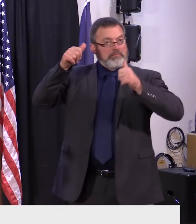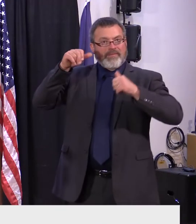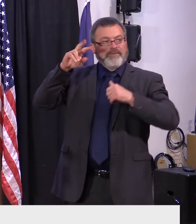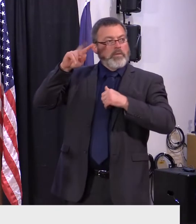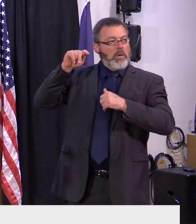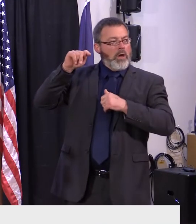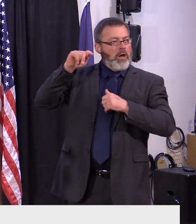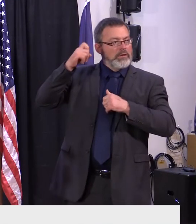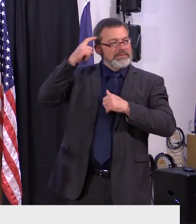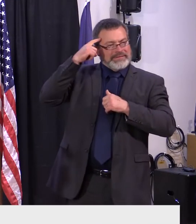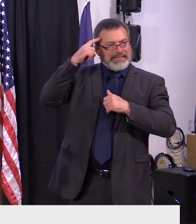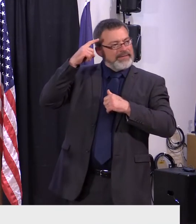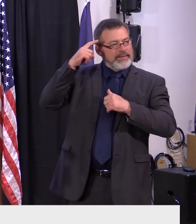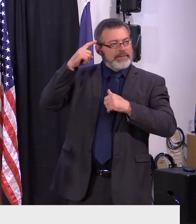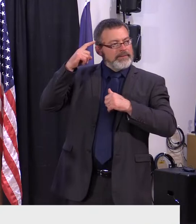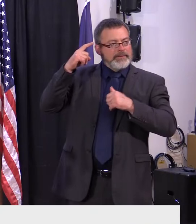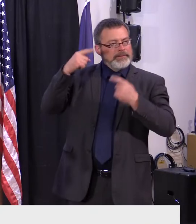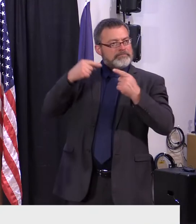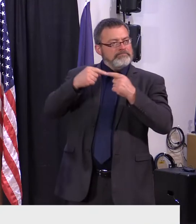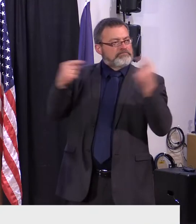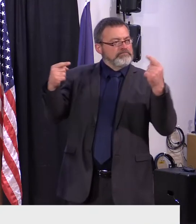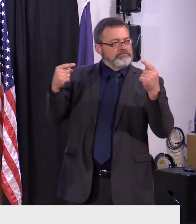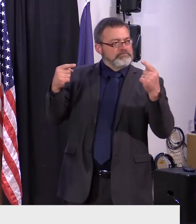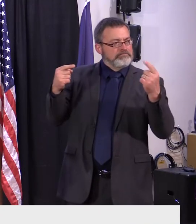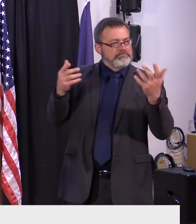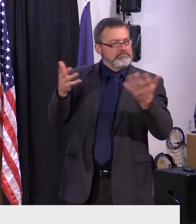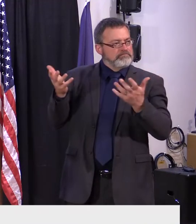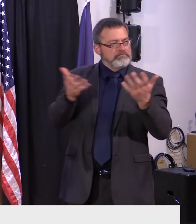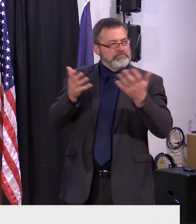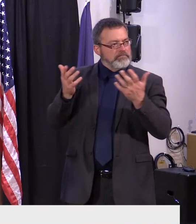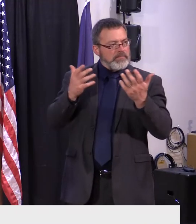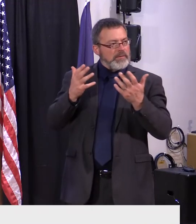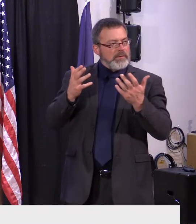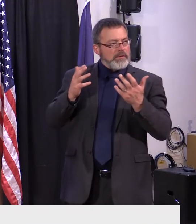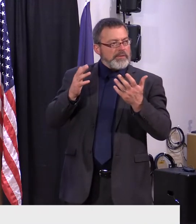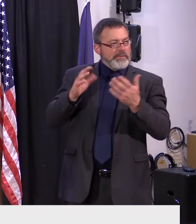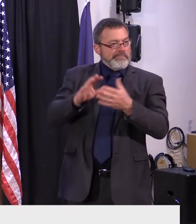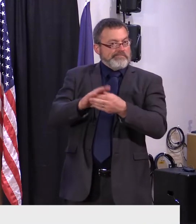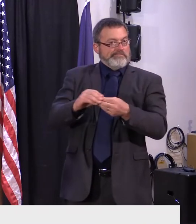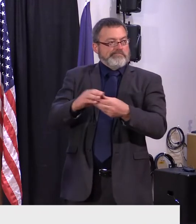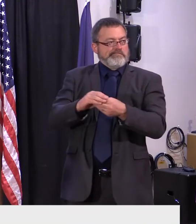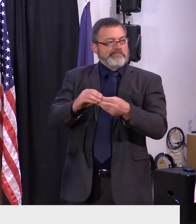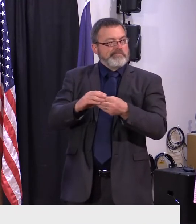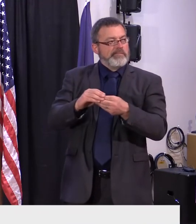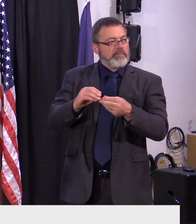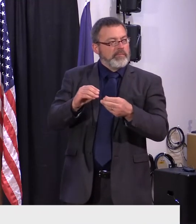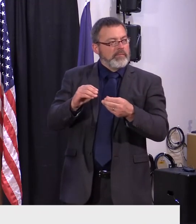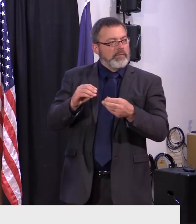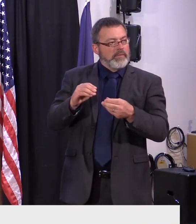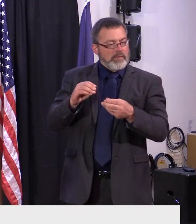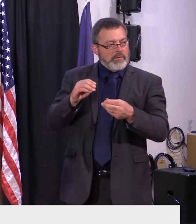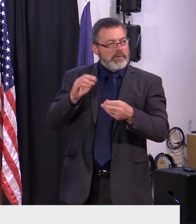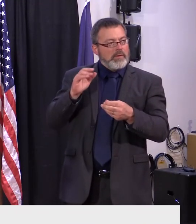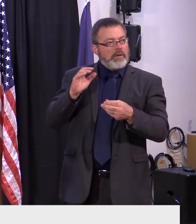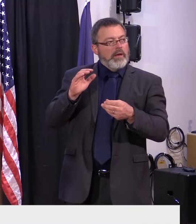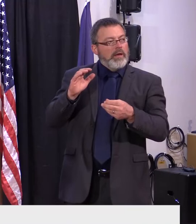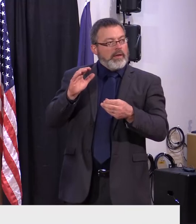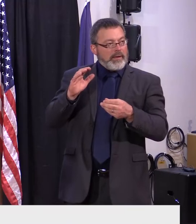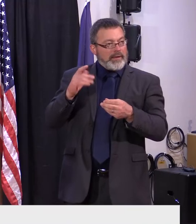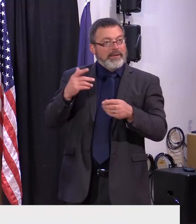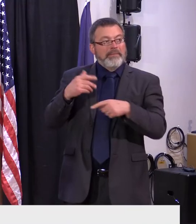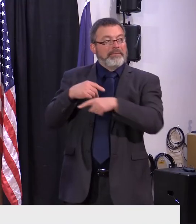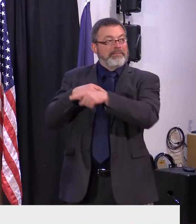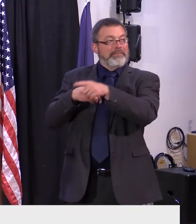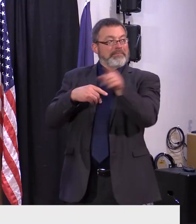are um they claim that they are what they call pretendians or race shifters white people who are taking